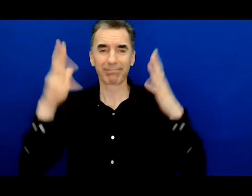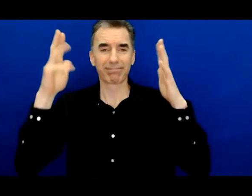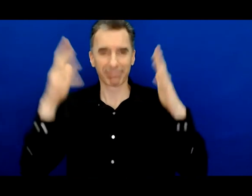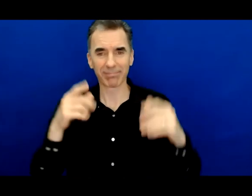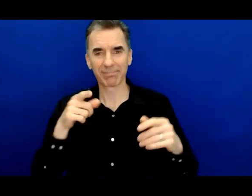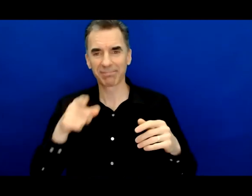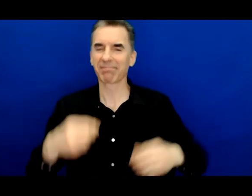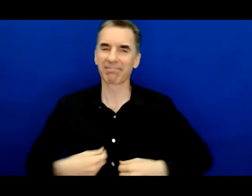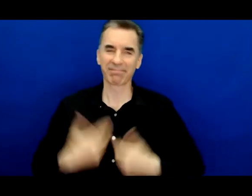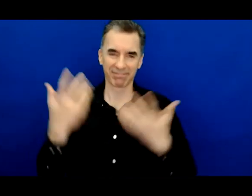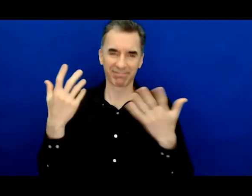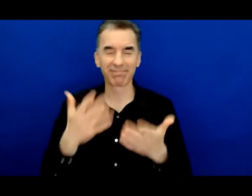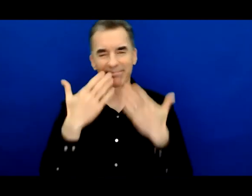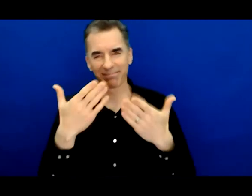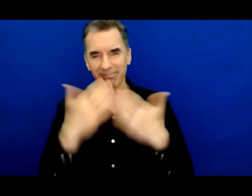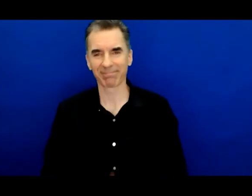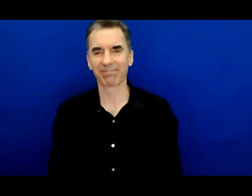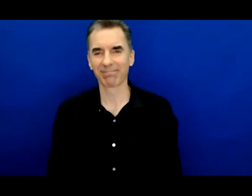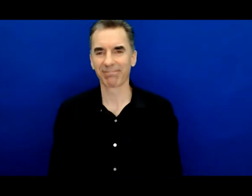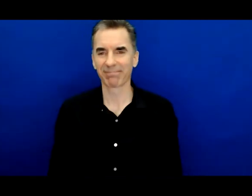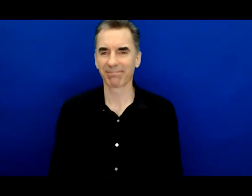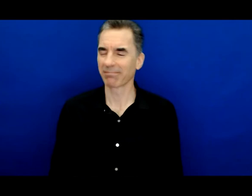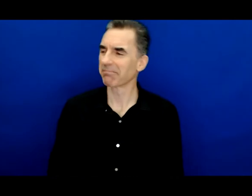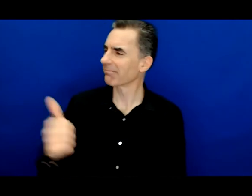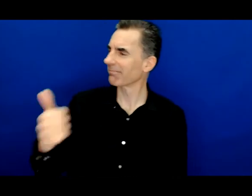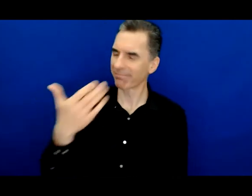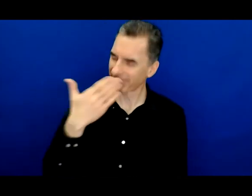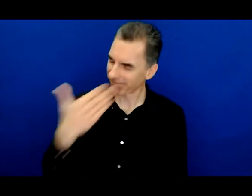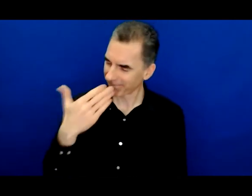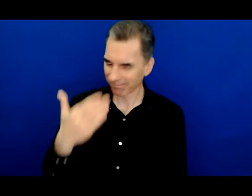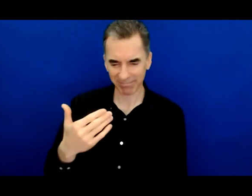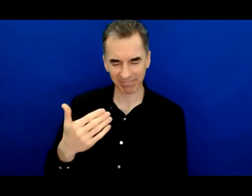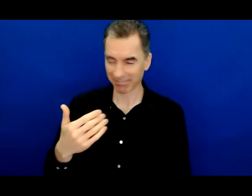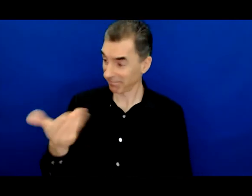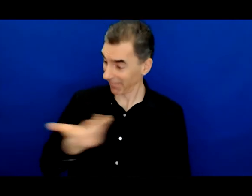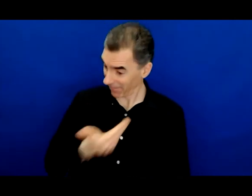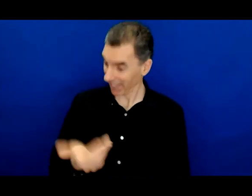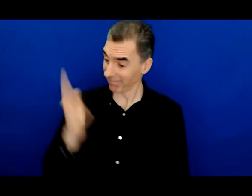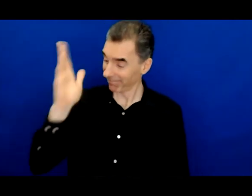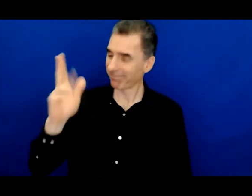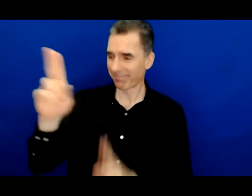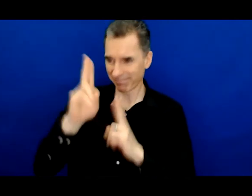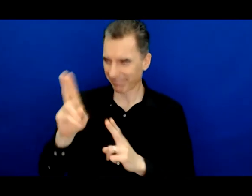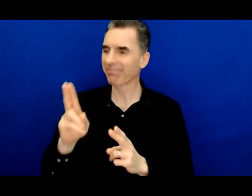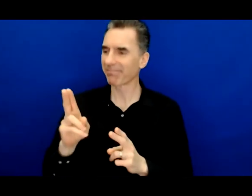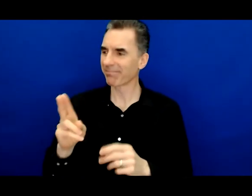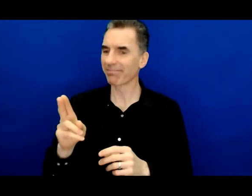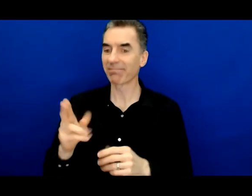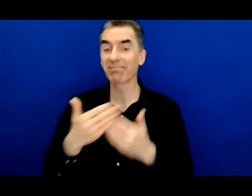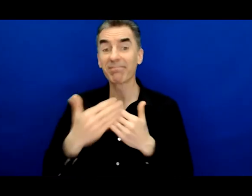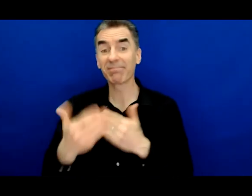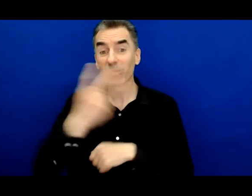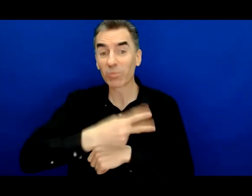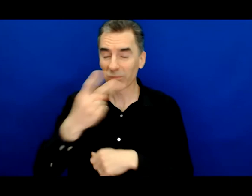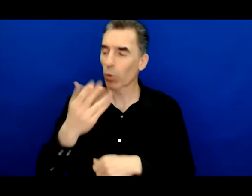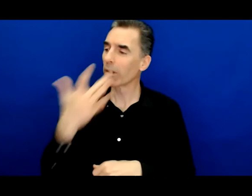environment so thank you so much Gwen Cool thanks again I'm really honored to have been here good luck with the rest of the symposium